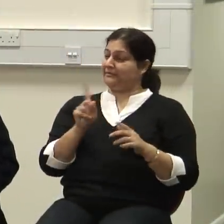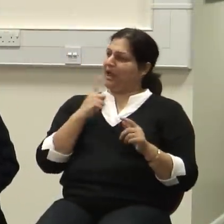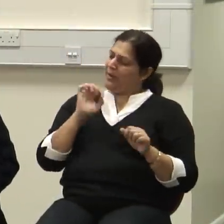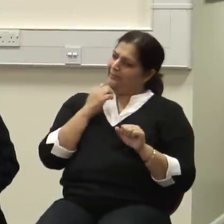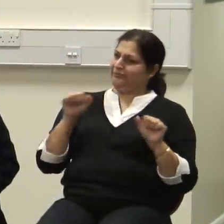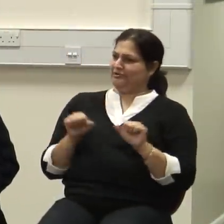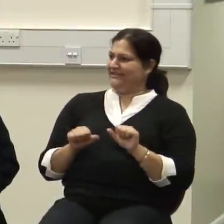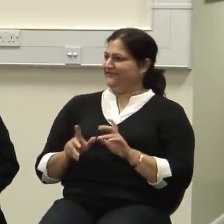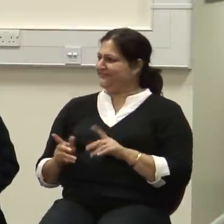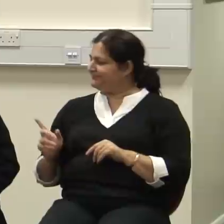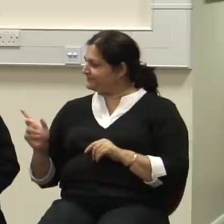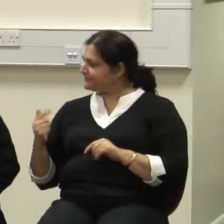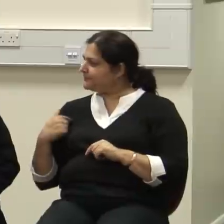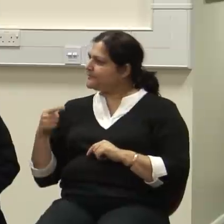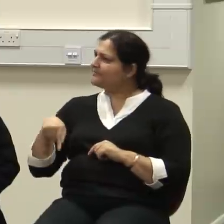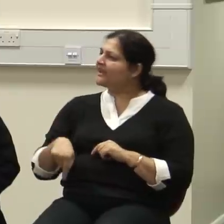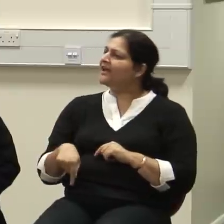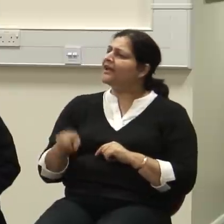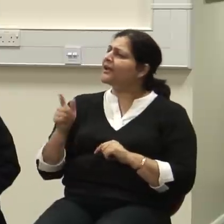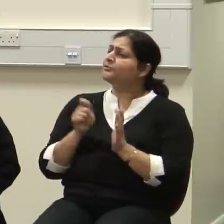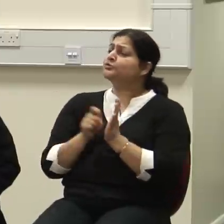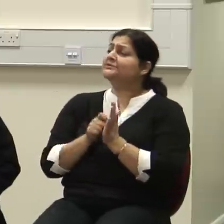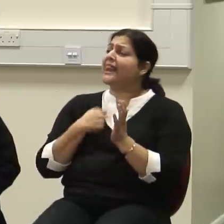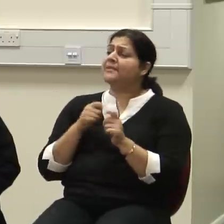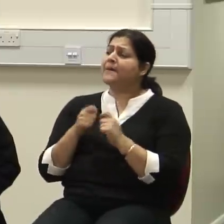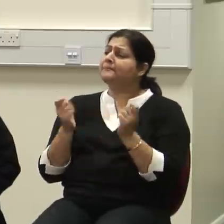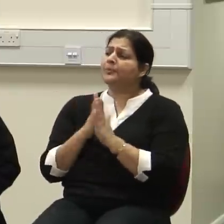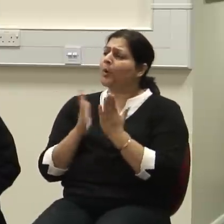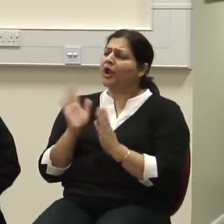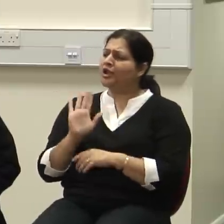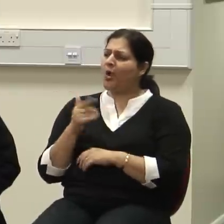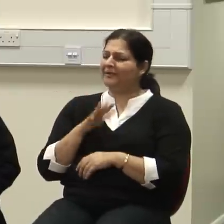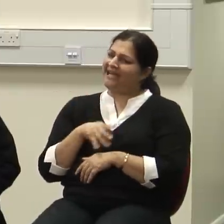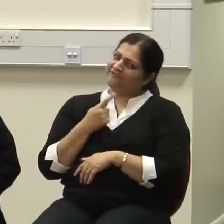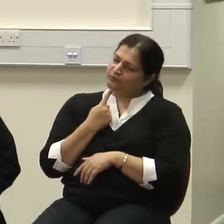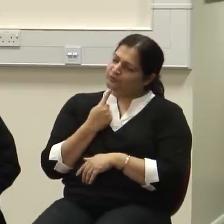I really didn't come to sell my books, but I have to mention some of them.